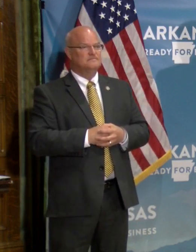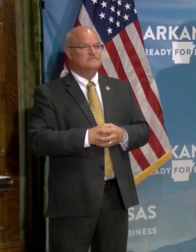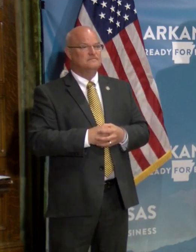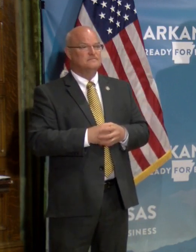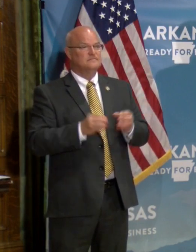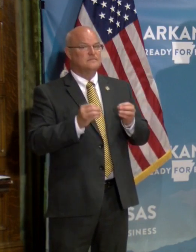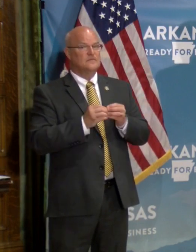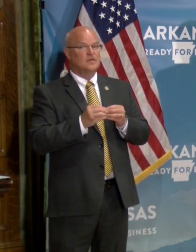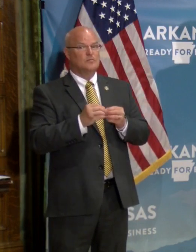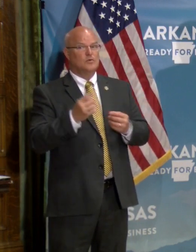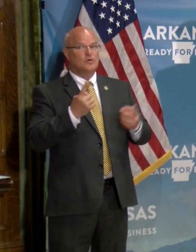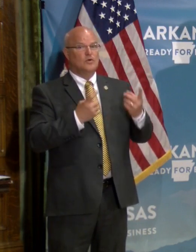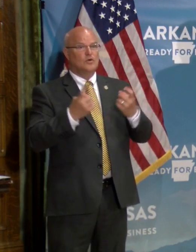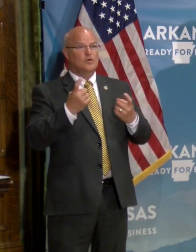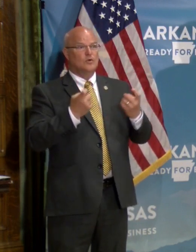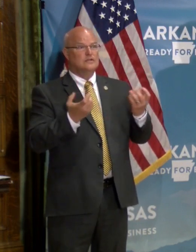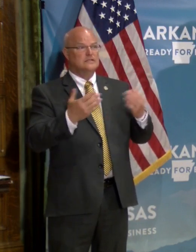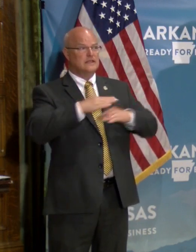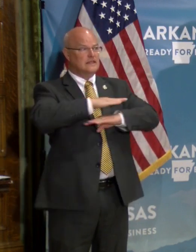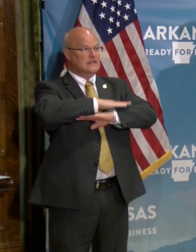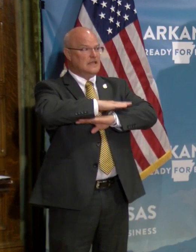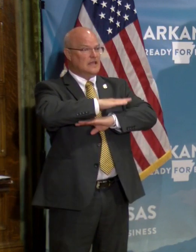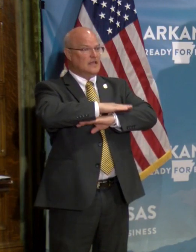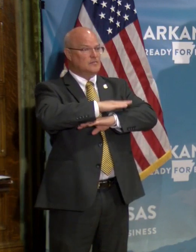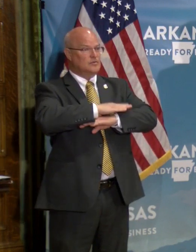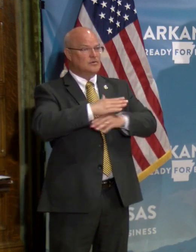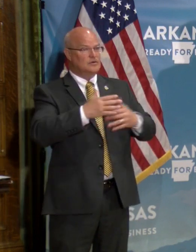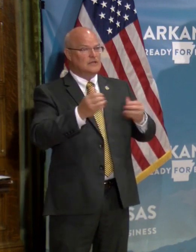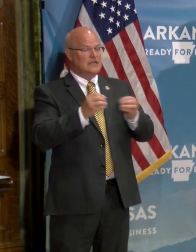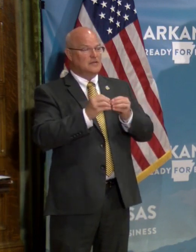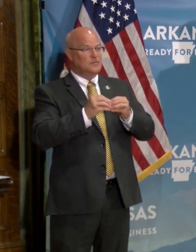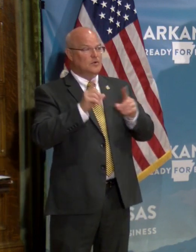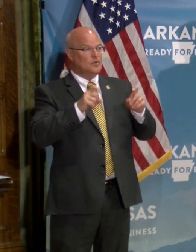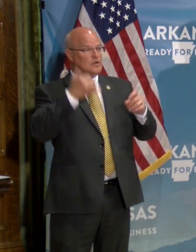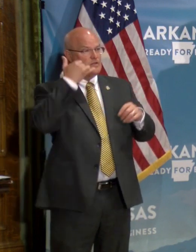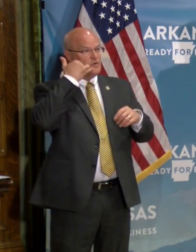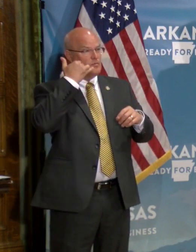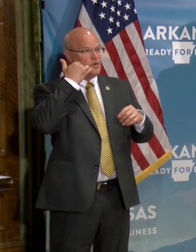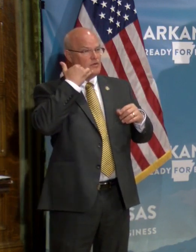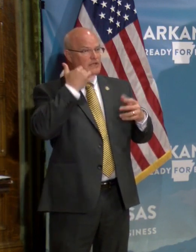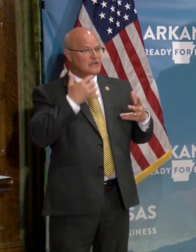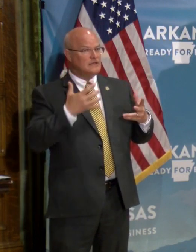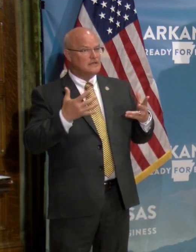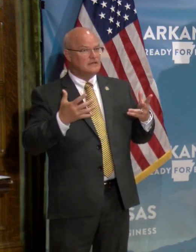Is there any other questions, uh, at the table? Is there any other question remotely?